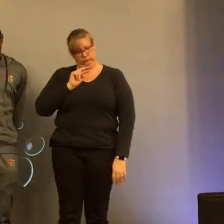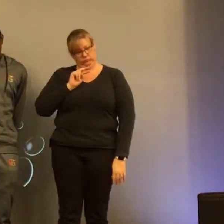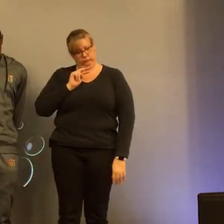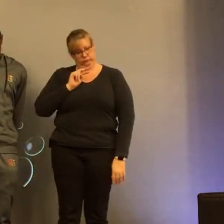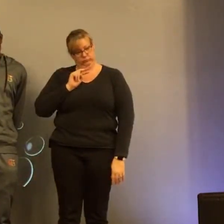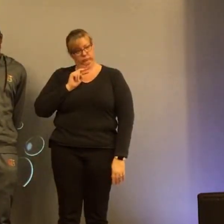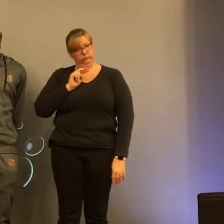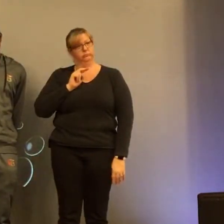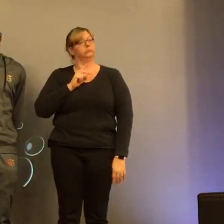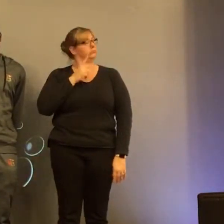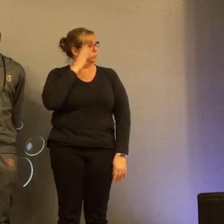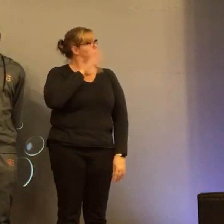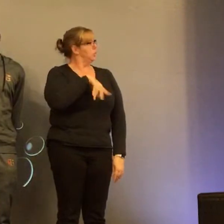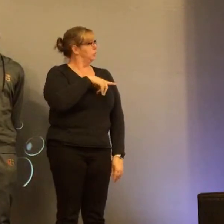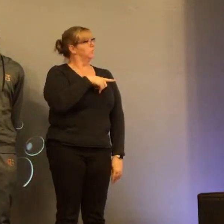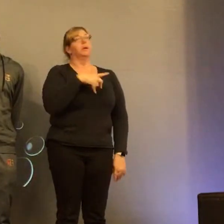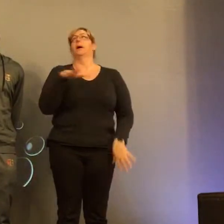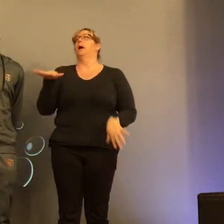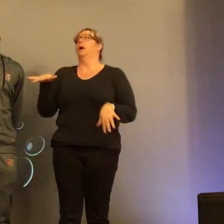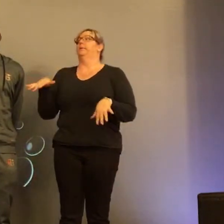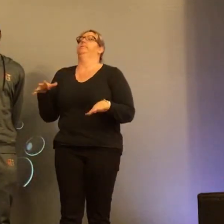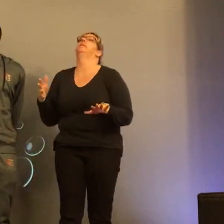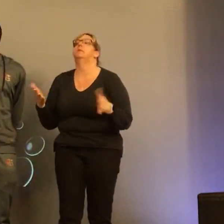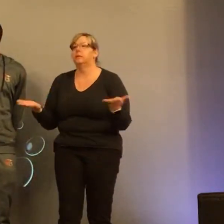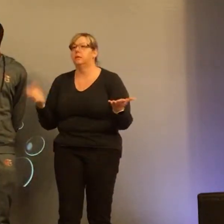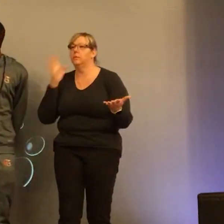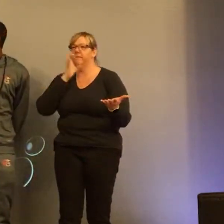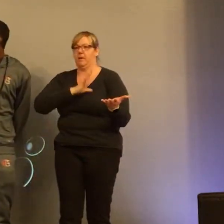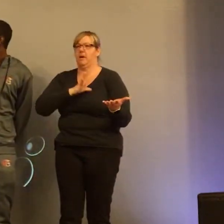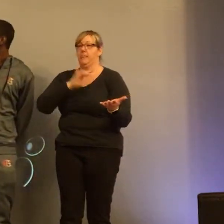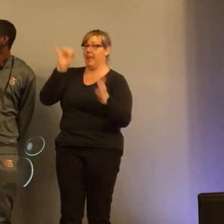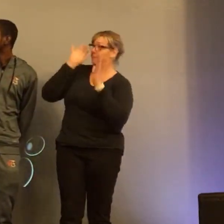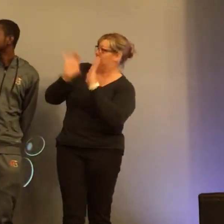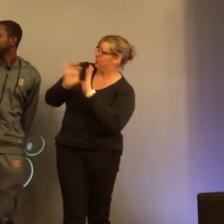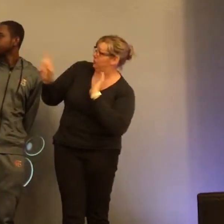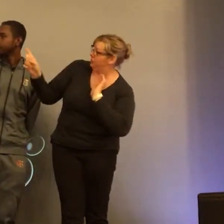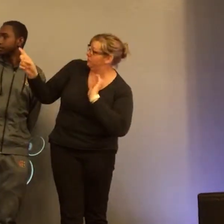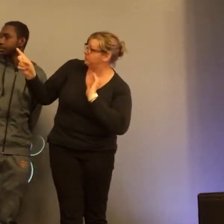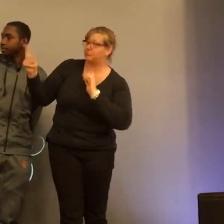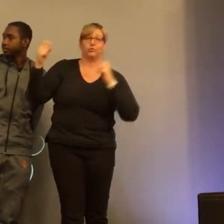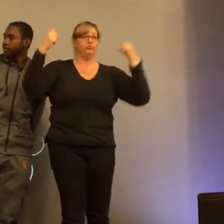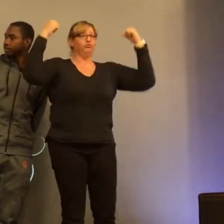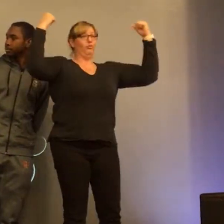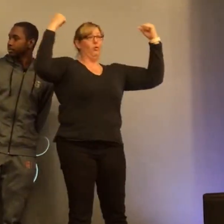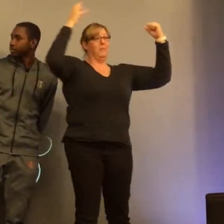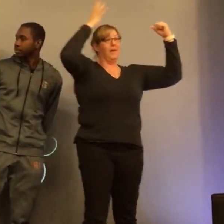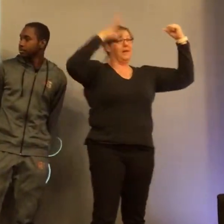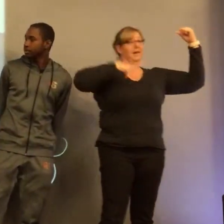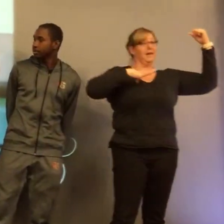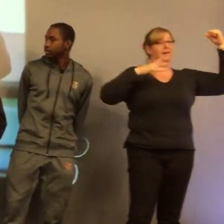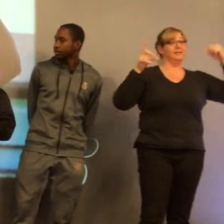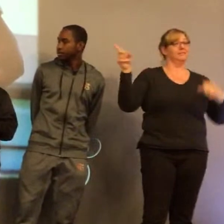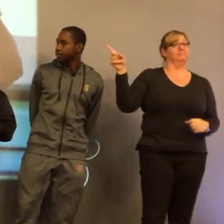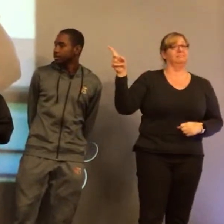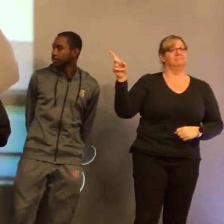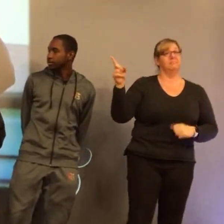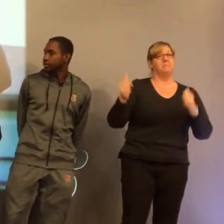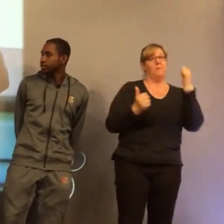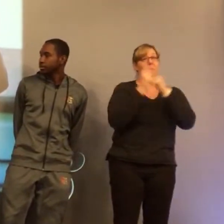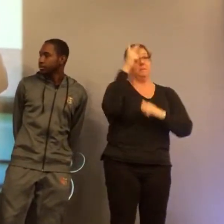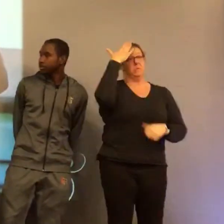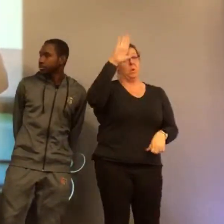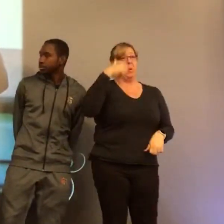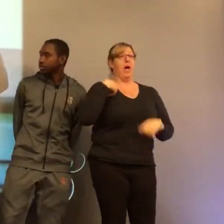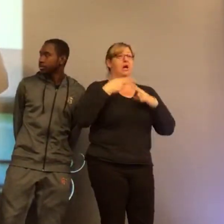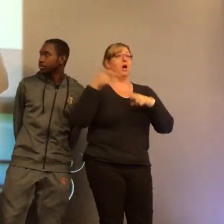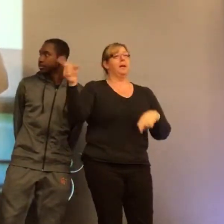and it would be okay this picture right here this strong man most people don't know